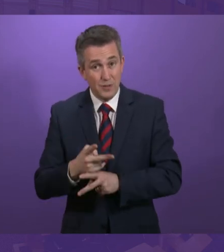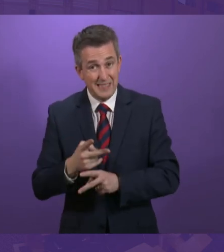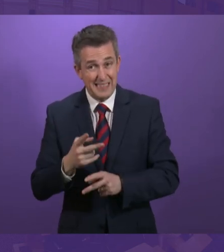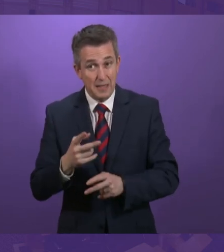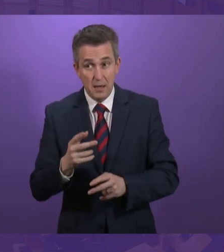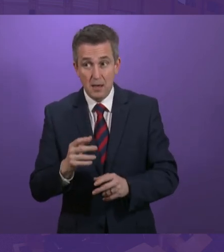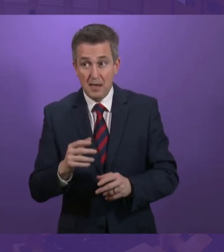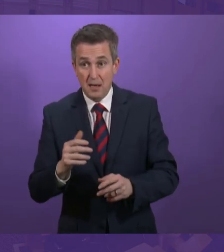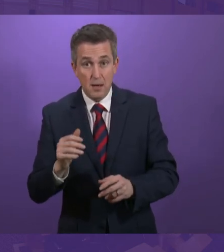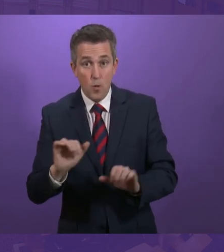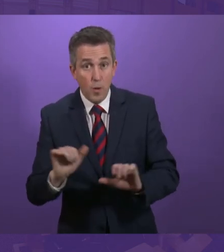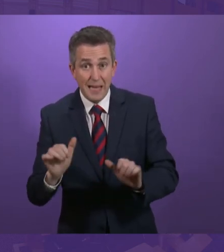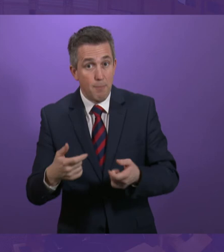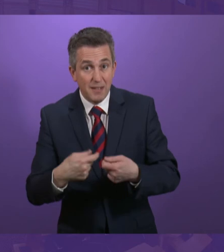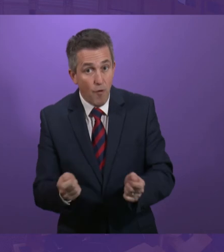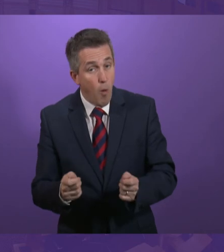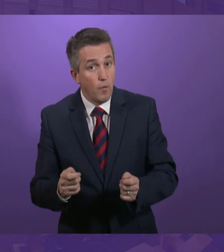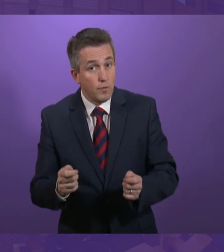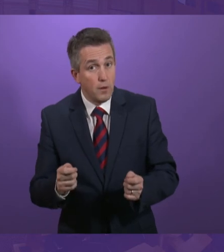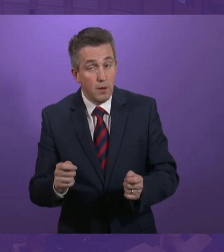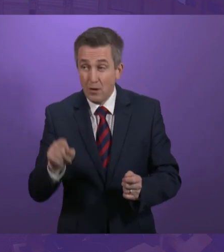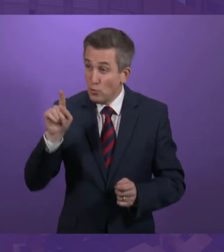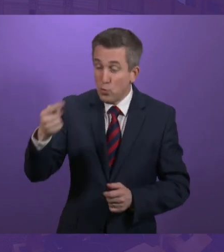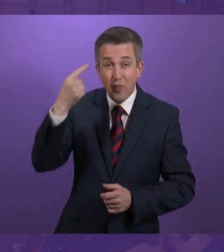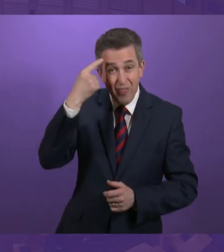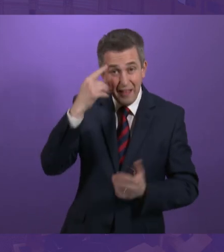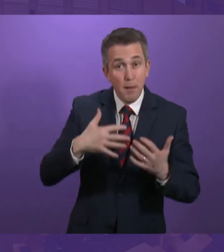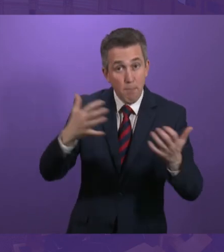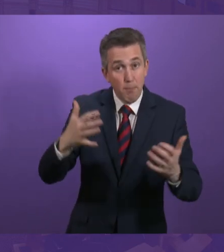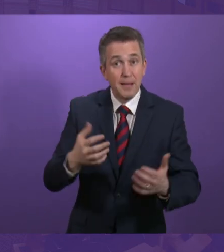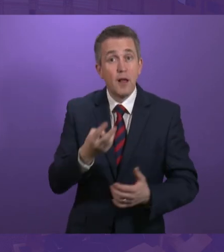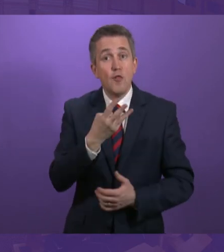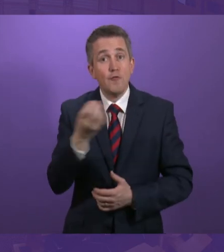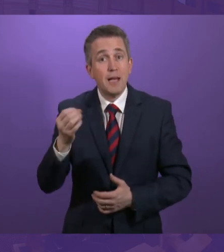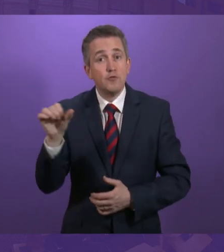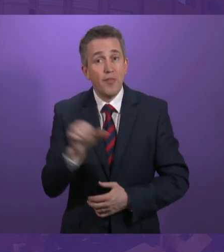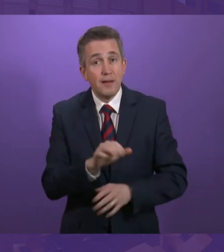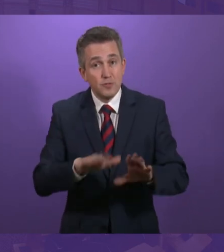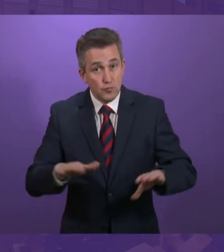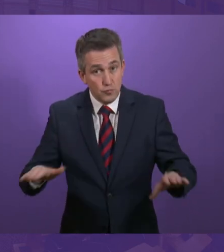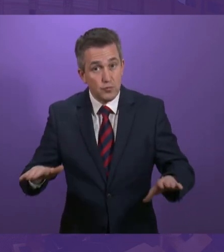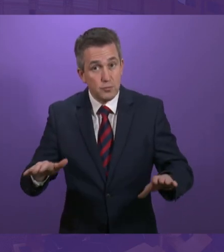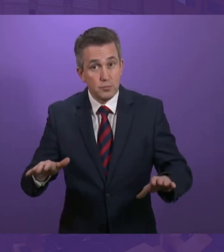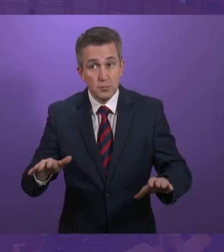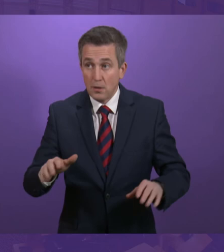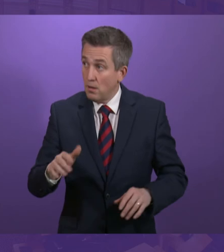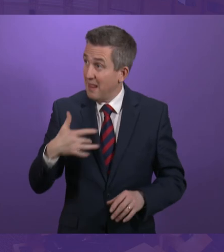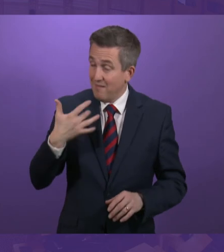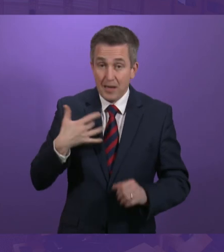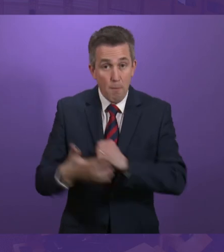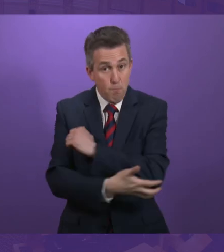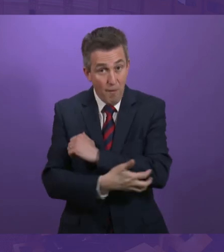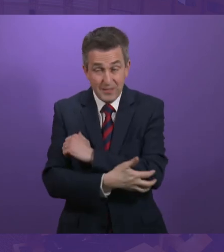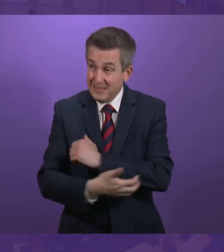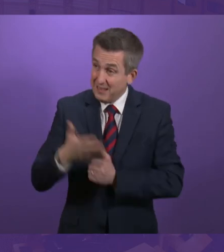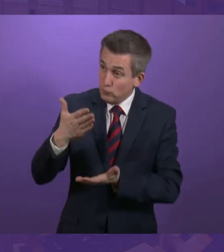that date, does the Cabinet Secretary honestly believe that the public and the estimated 300,000 children who will be living in poverty by then, can